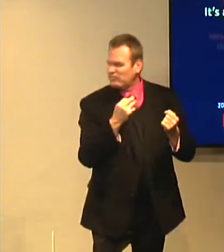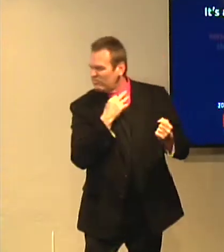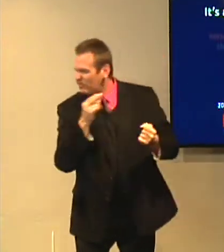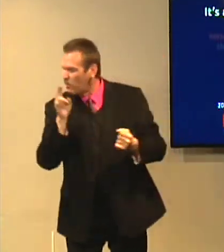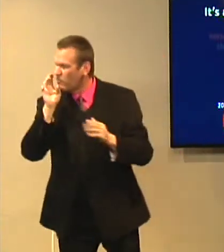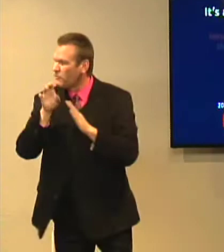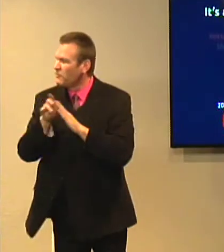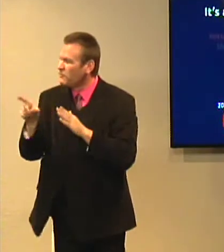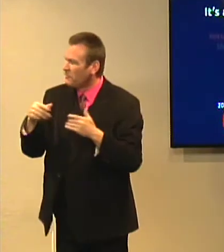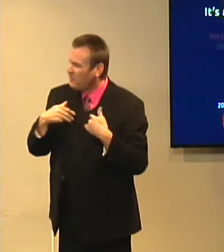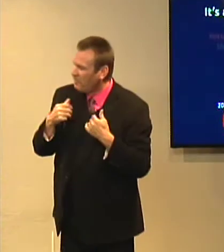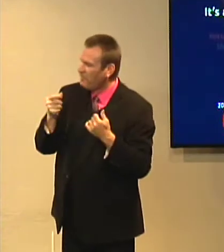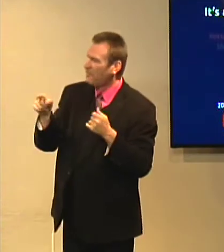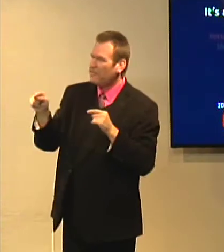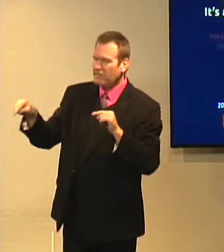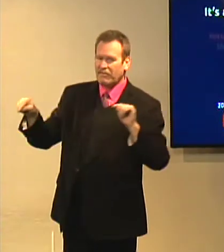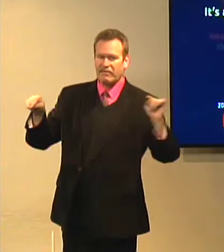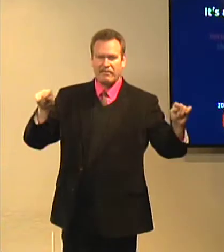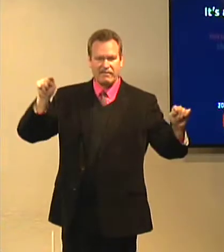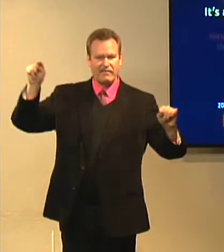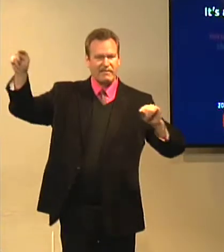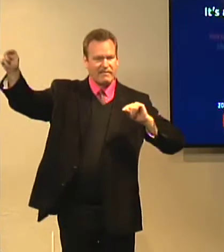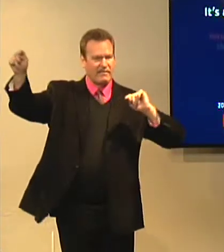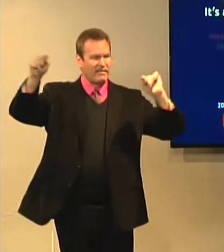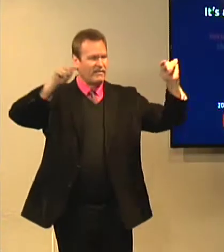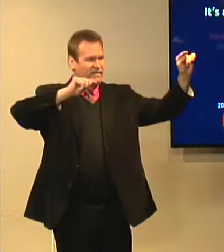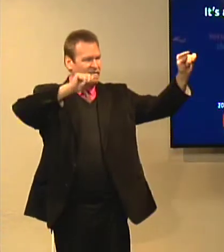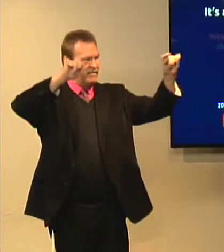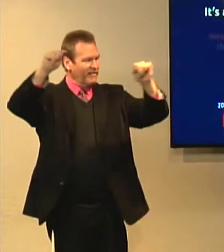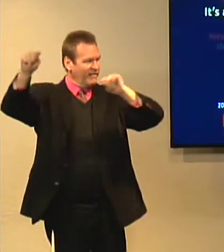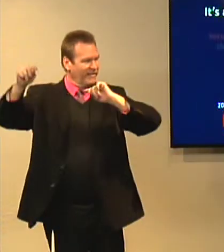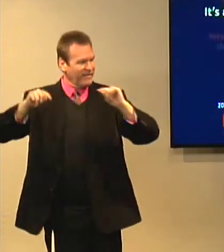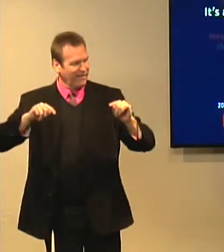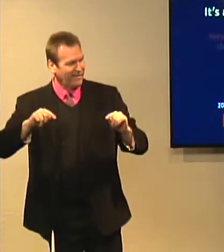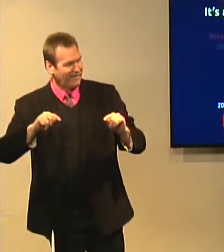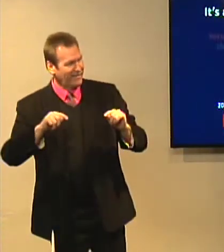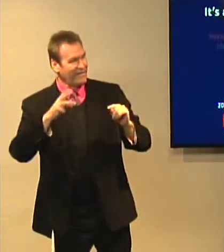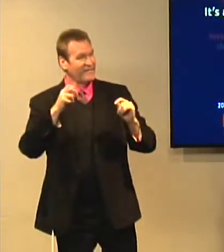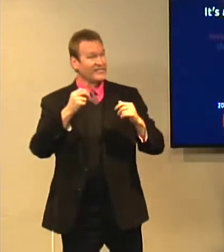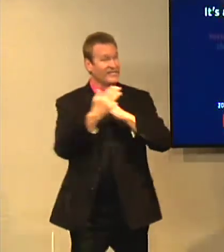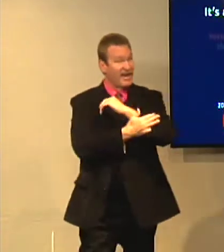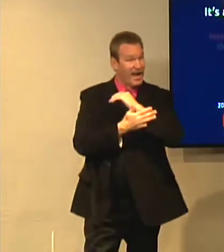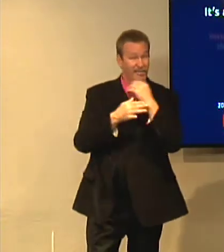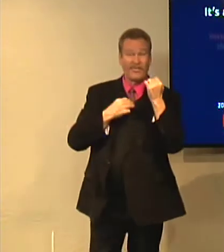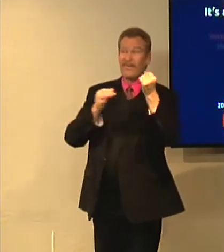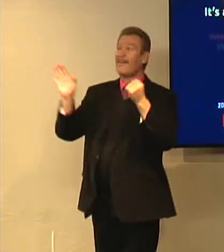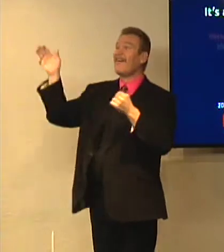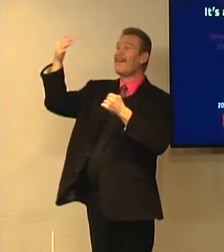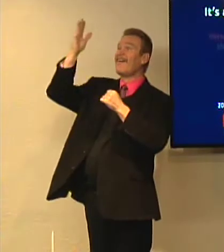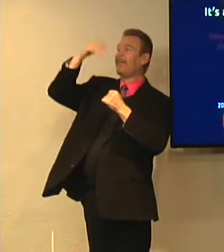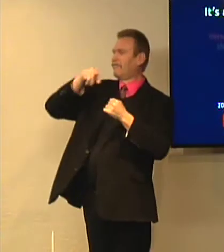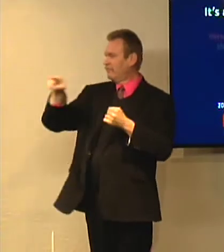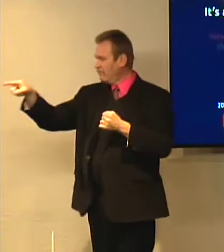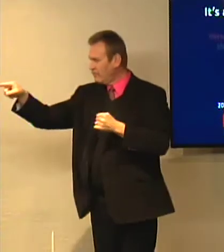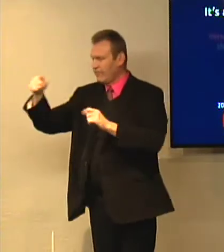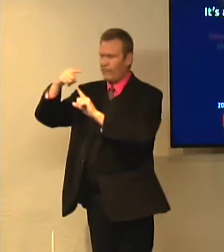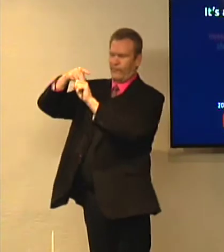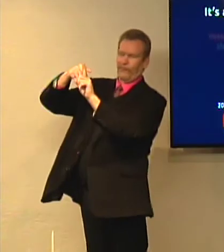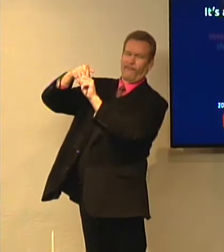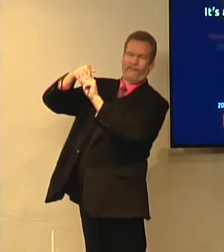and I see that. And oftentimes I see a picture of many young people all throughout our community. you've seen that too. And